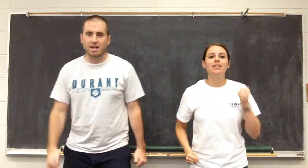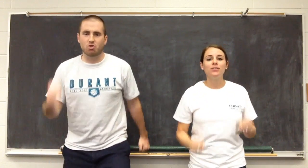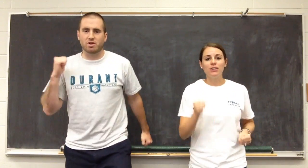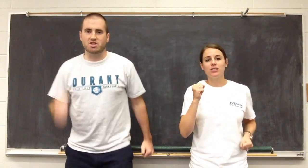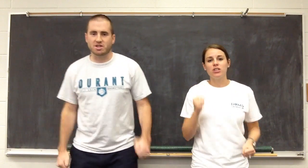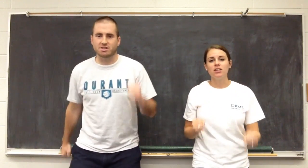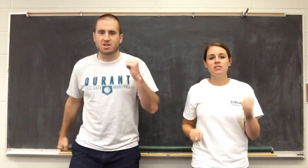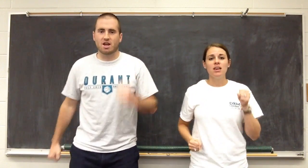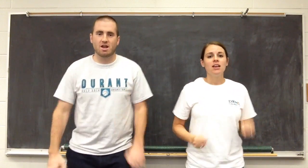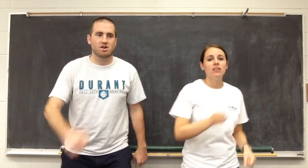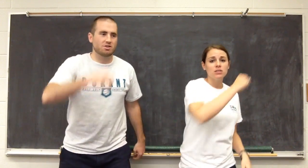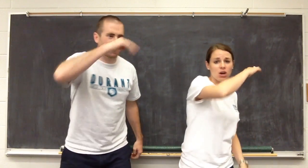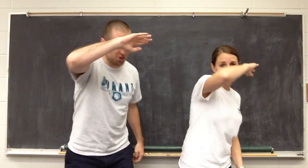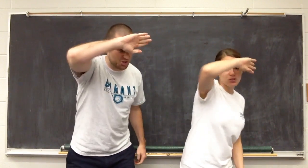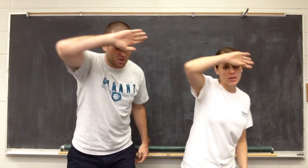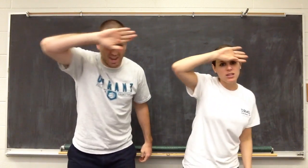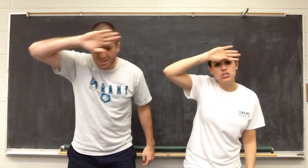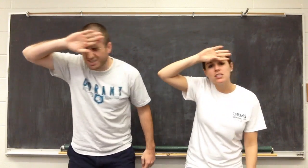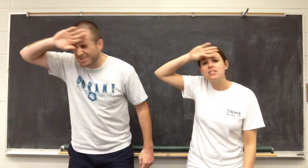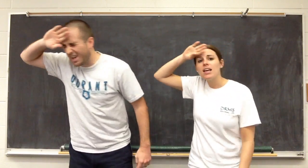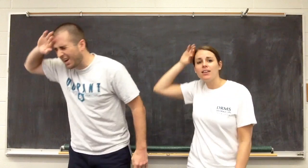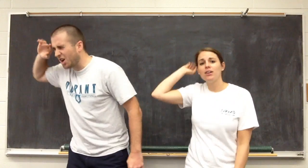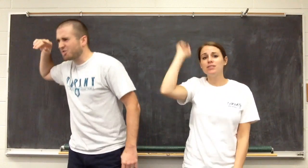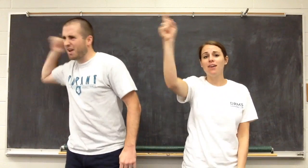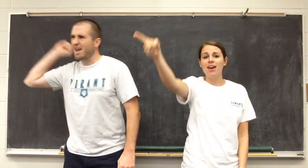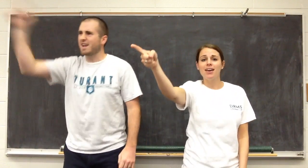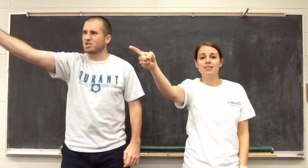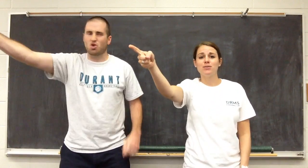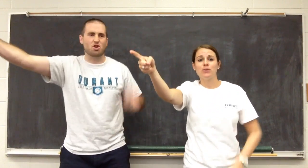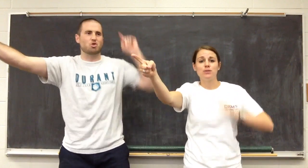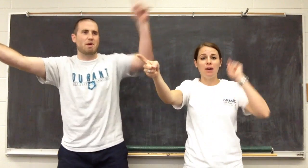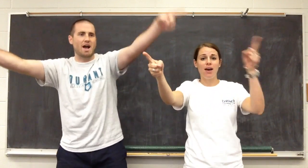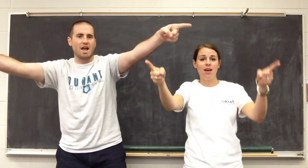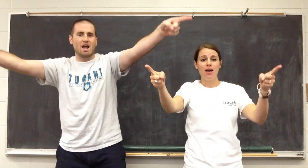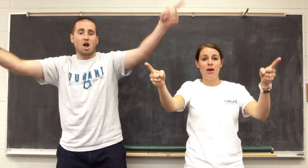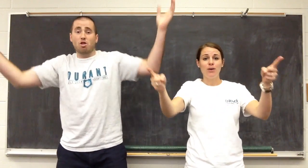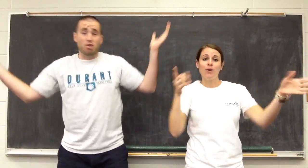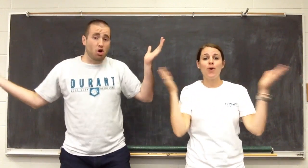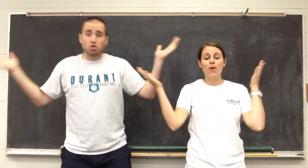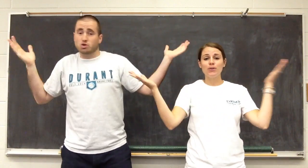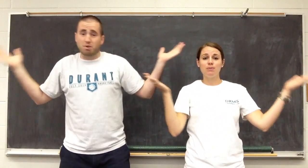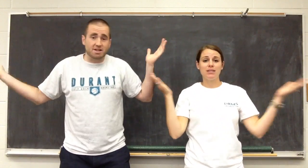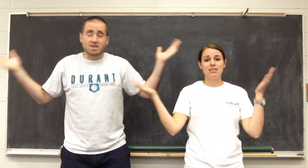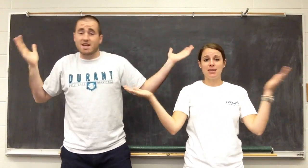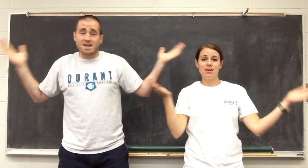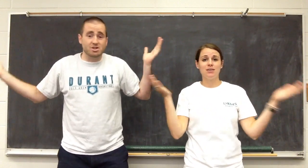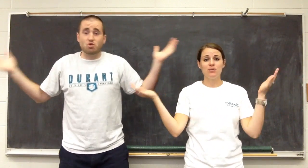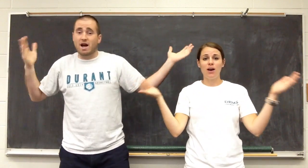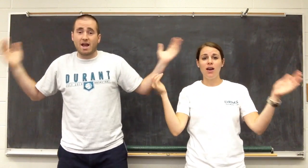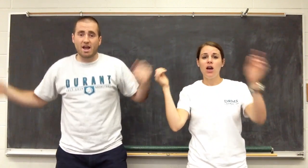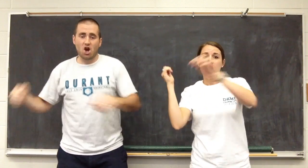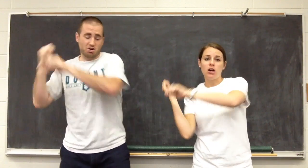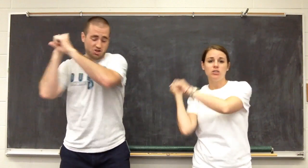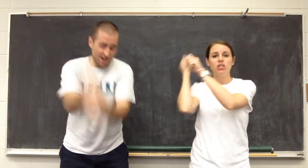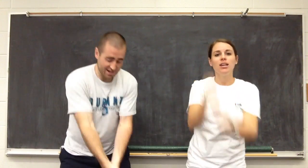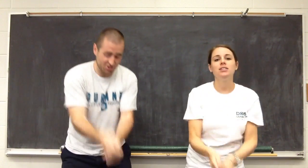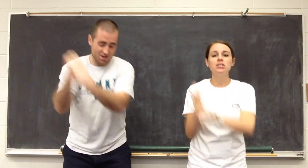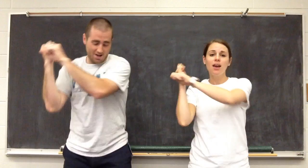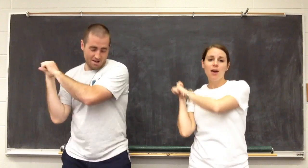regions, yeah, once harsh locations like Las Vegas or Dubai. Those places, why, are changed by